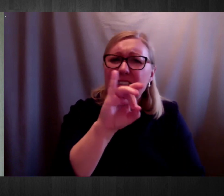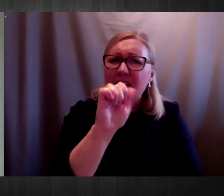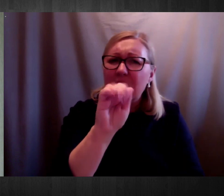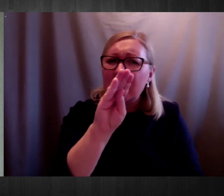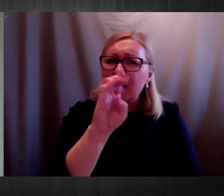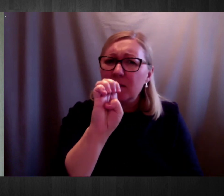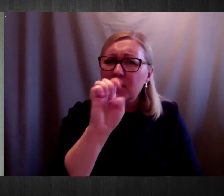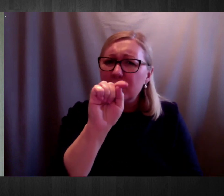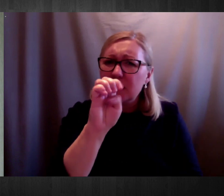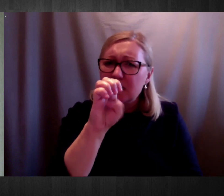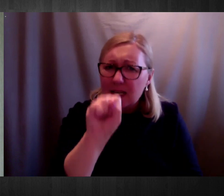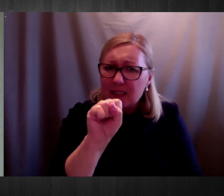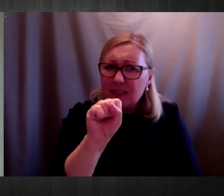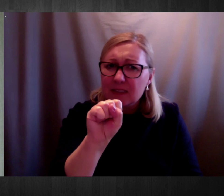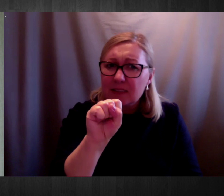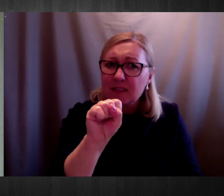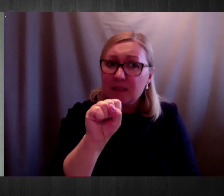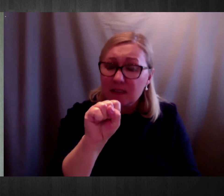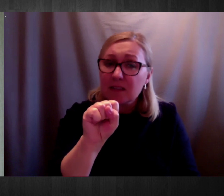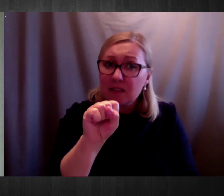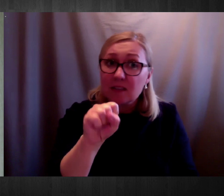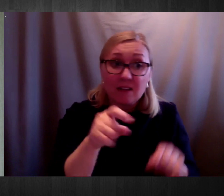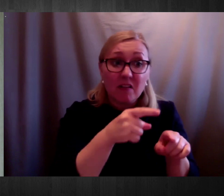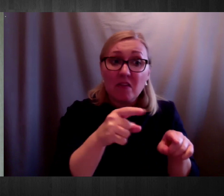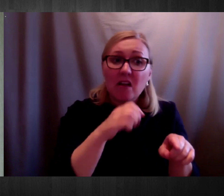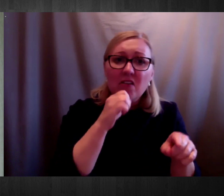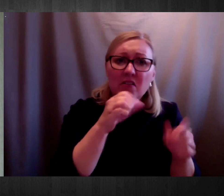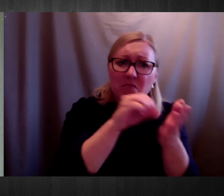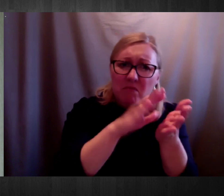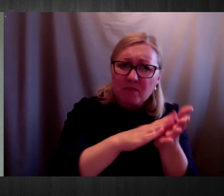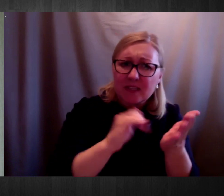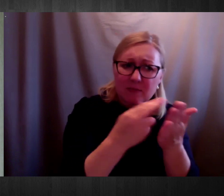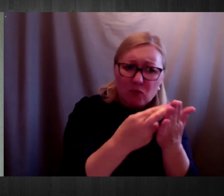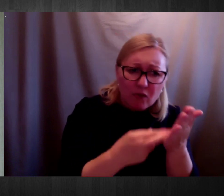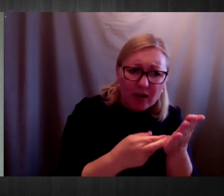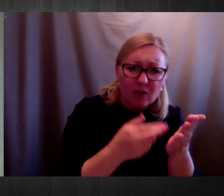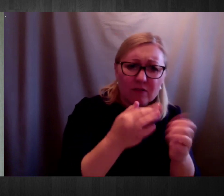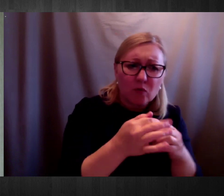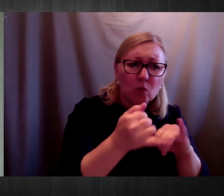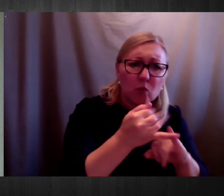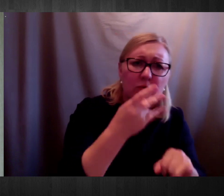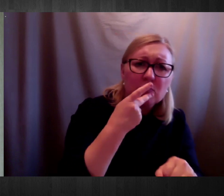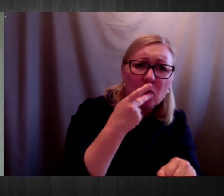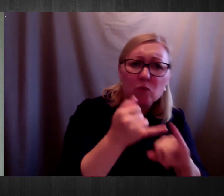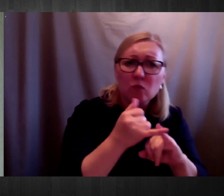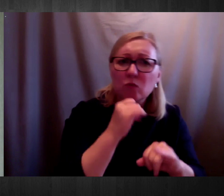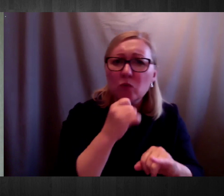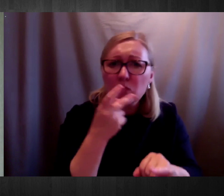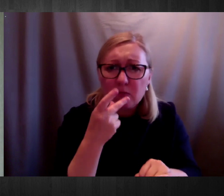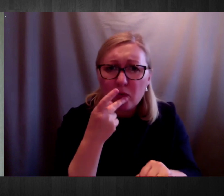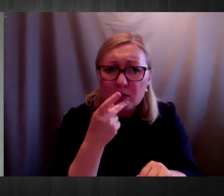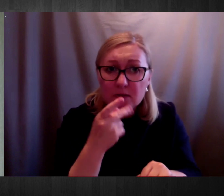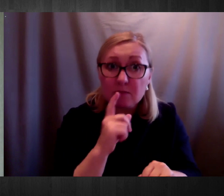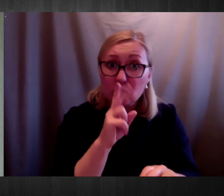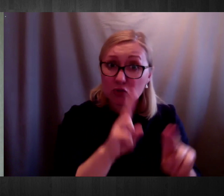They did not record the smoking starters in 28% and 28% they